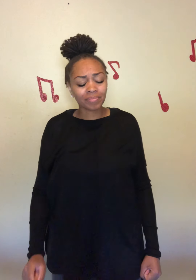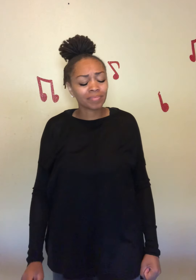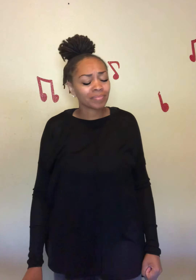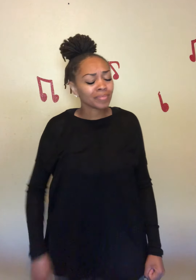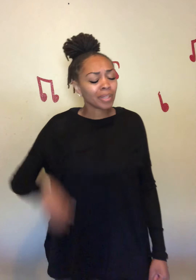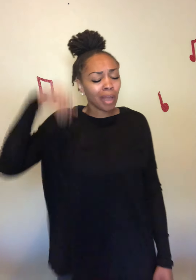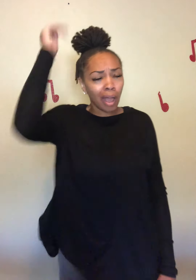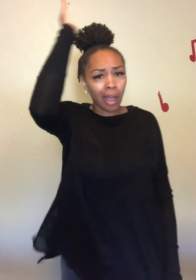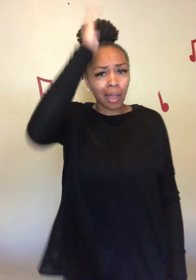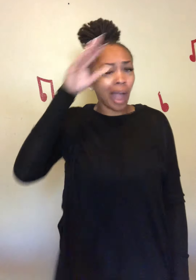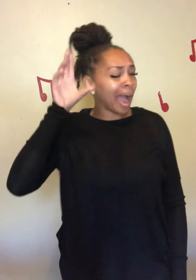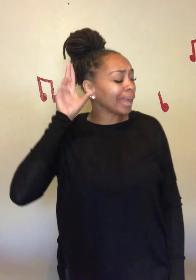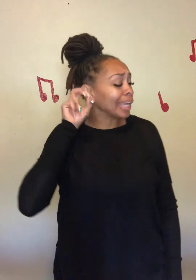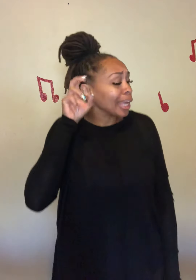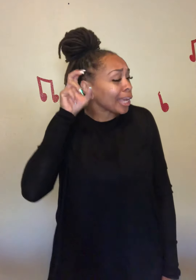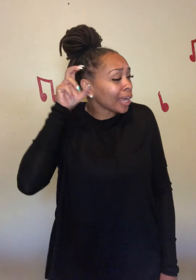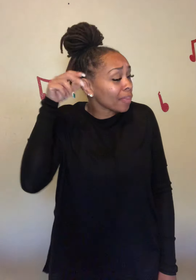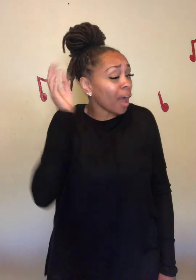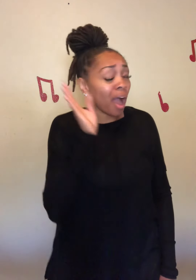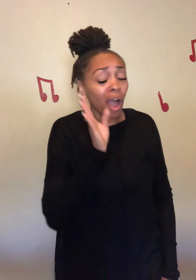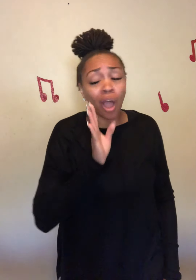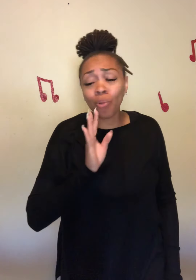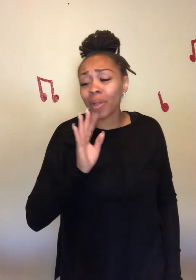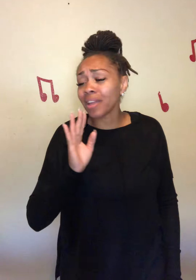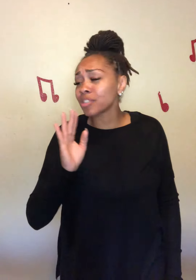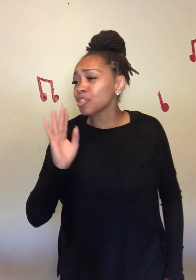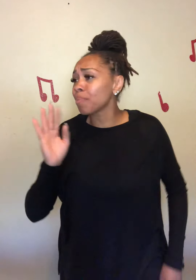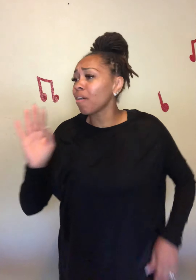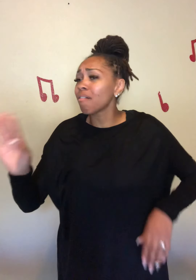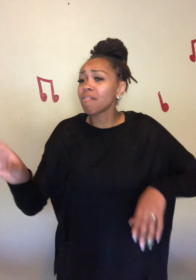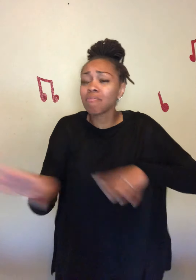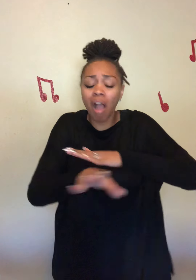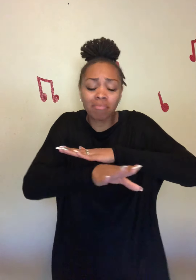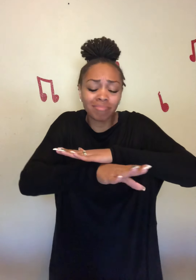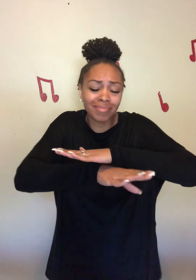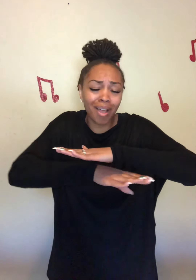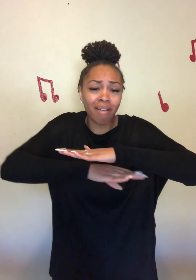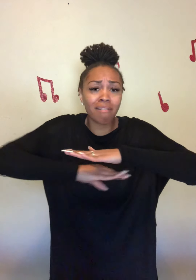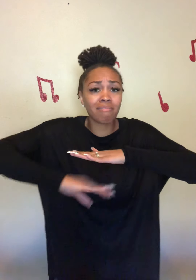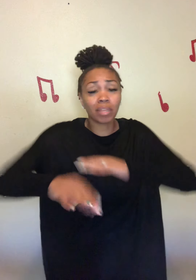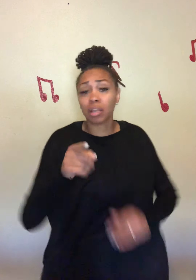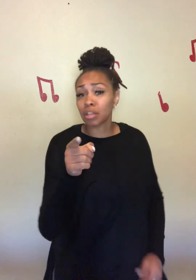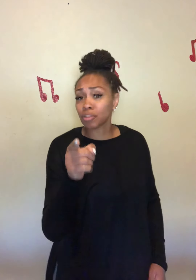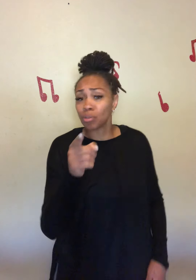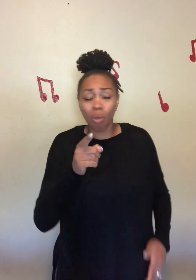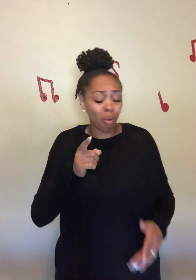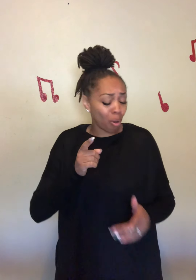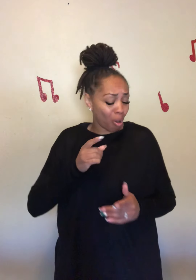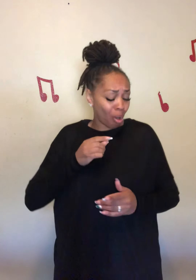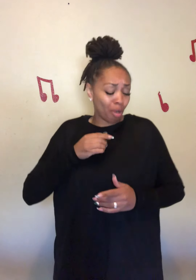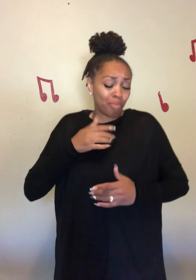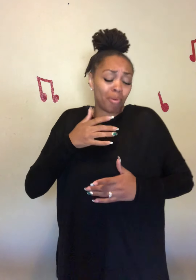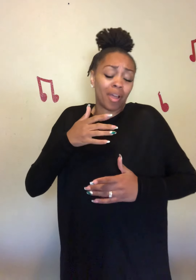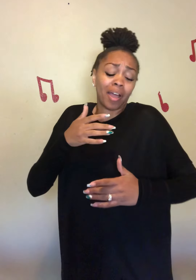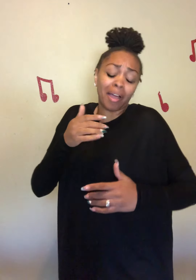I hear your whisper underneath your breath